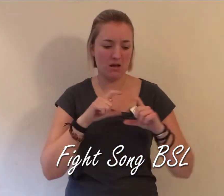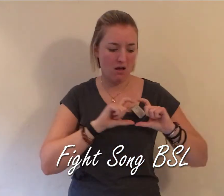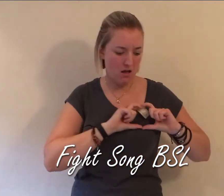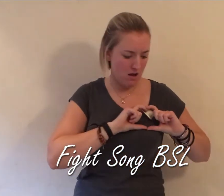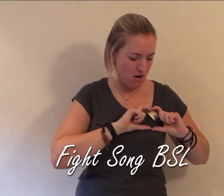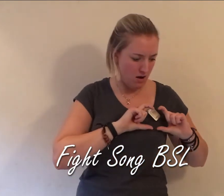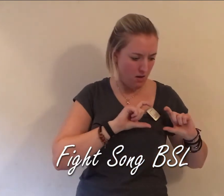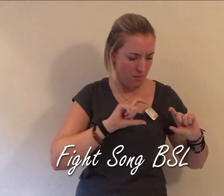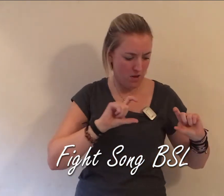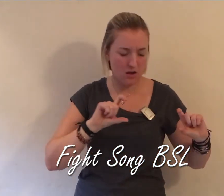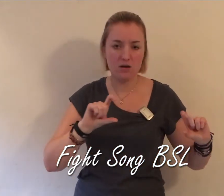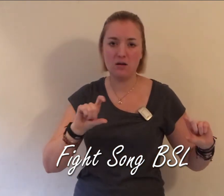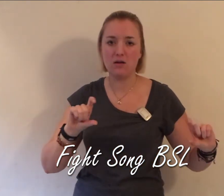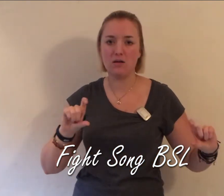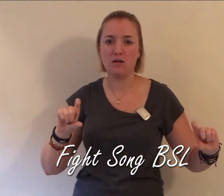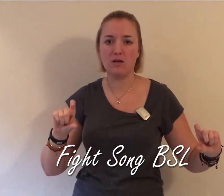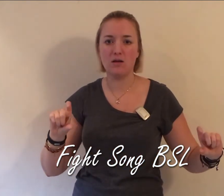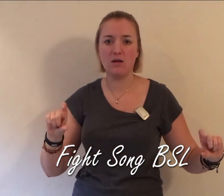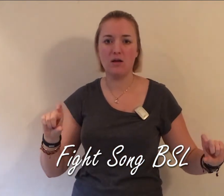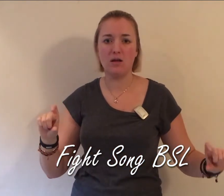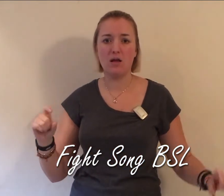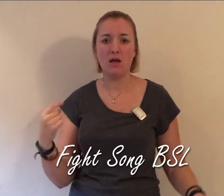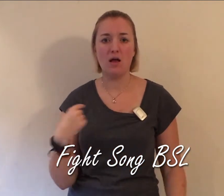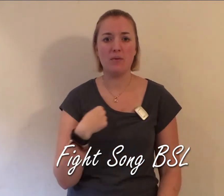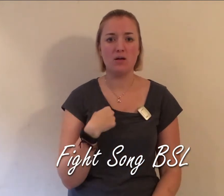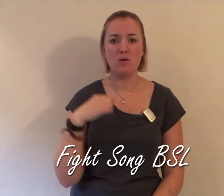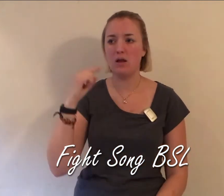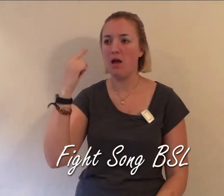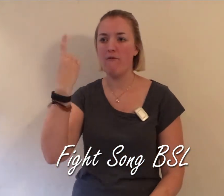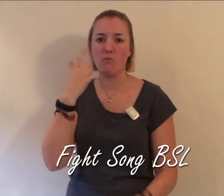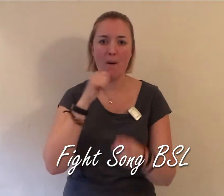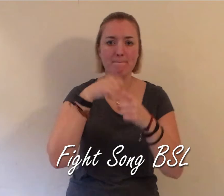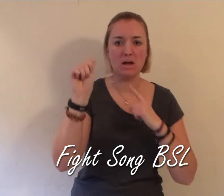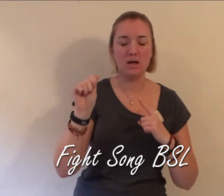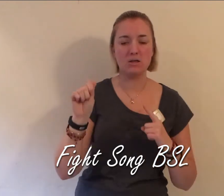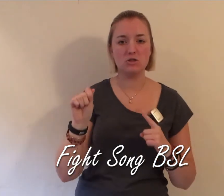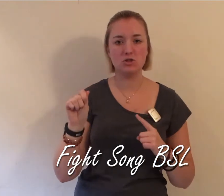heart open I might only have one match